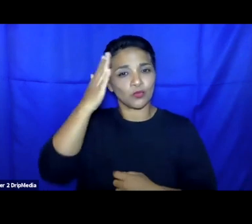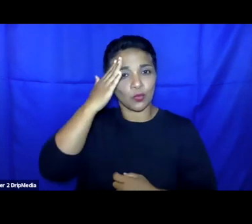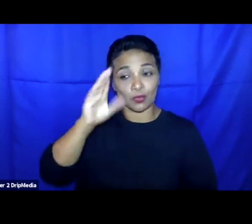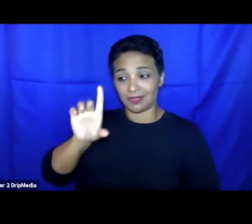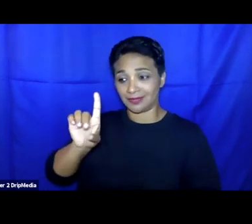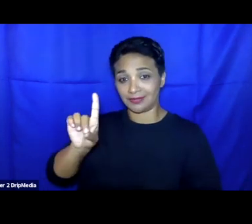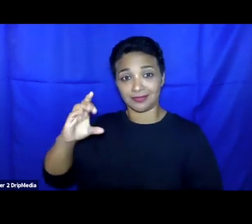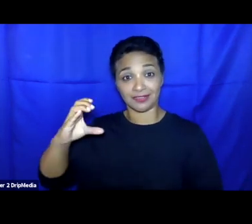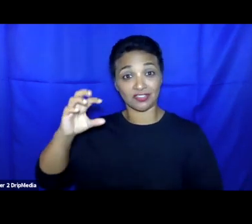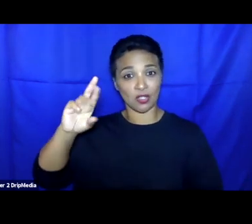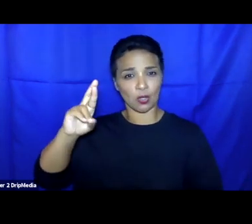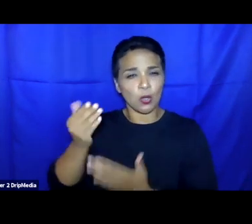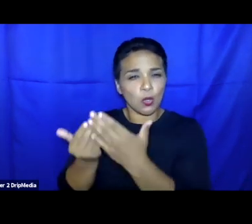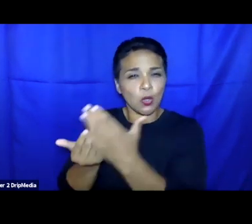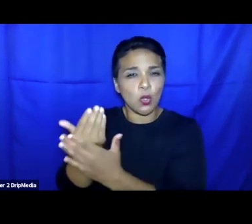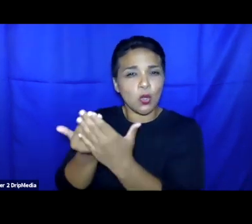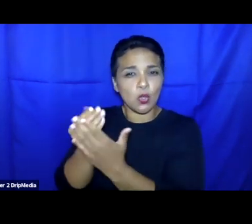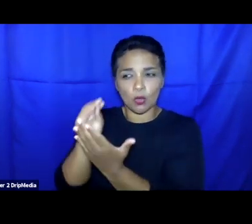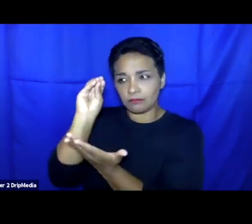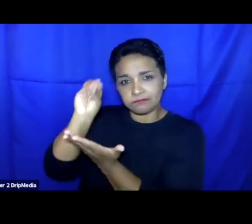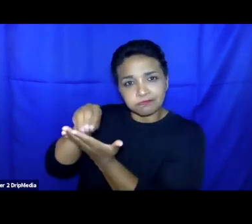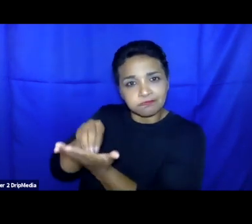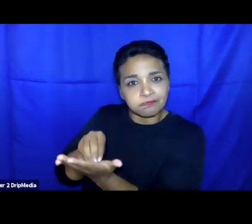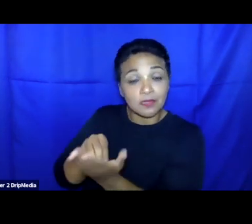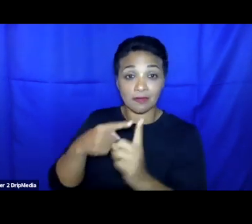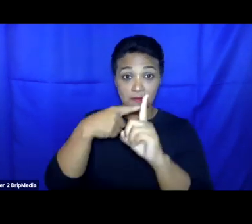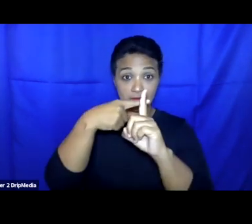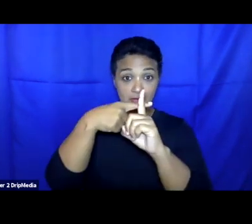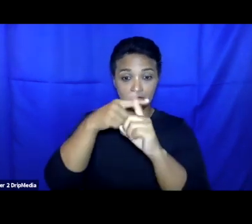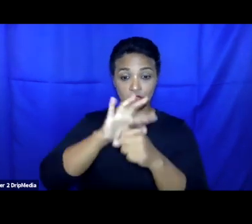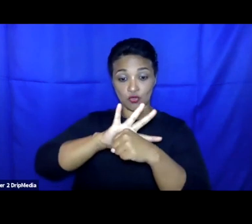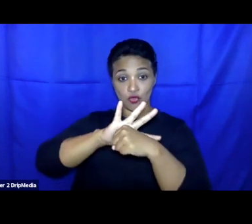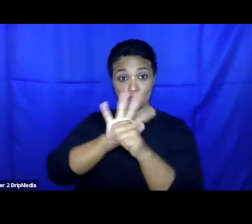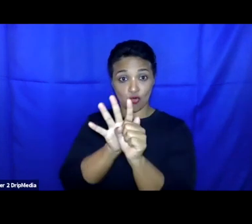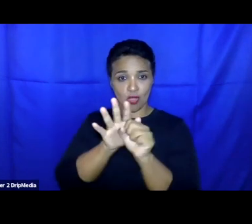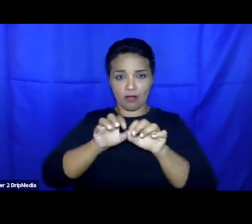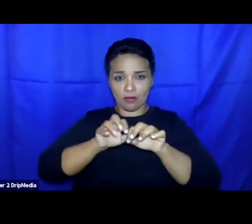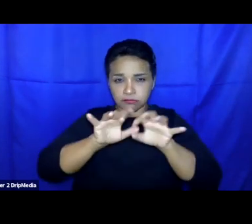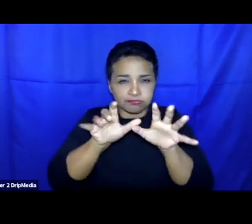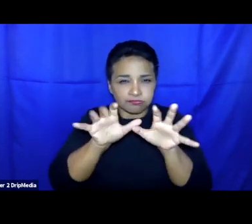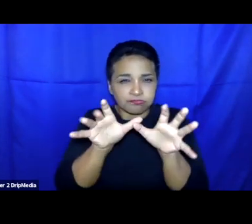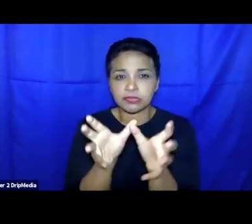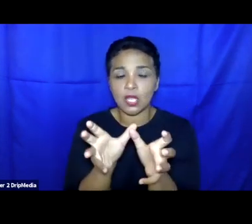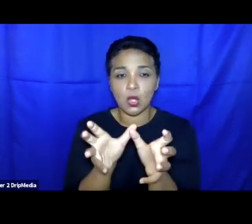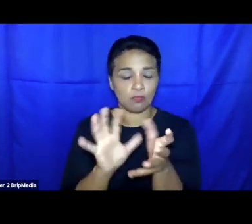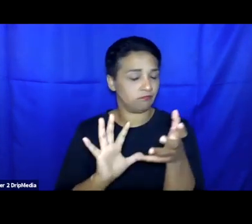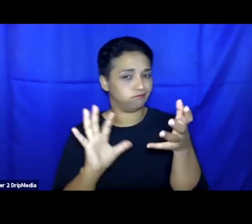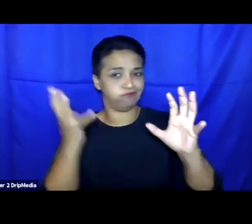And of course, the COVID-19 pandemic has certainly disrupted the rollout and implementation